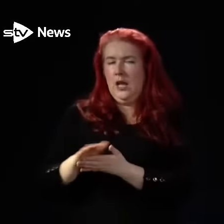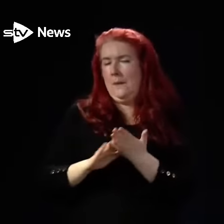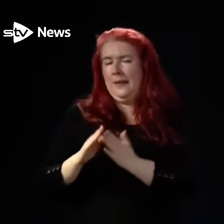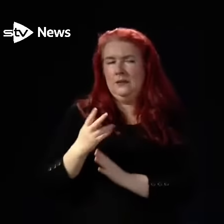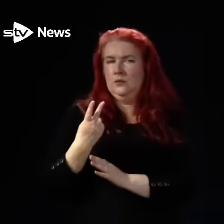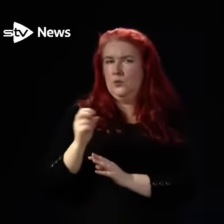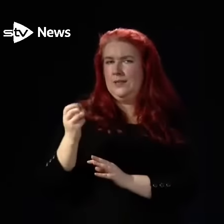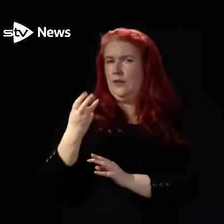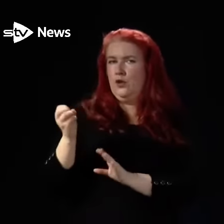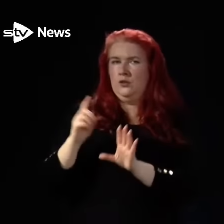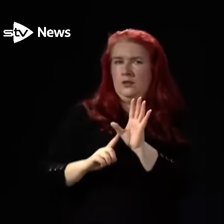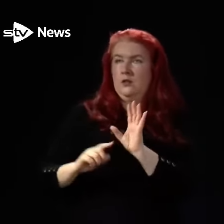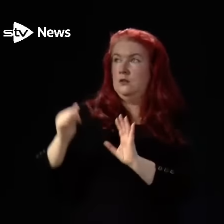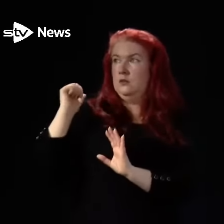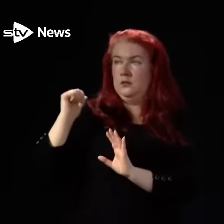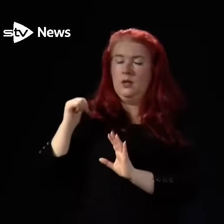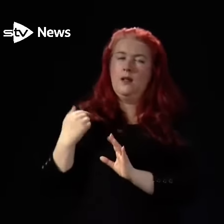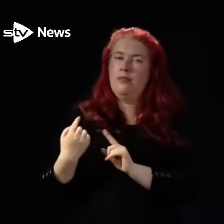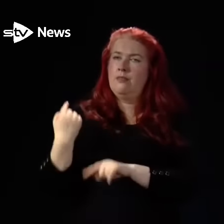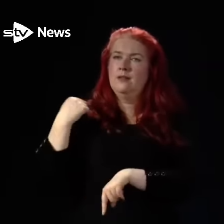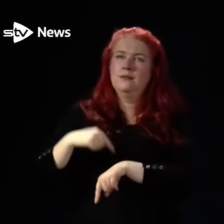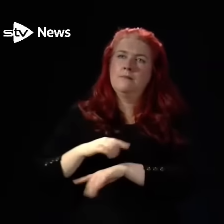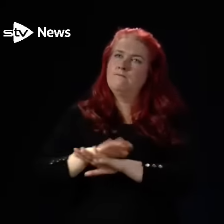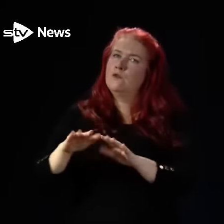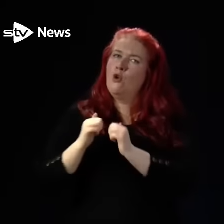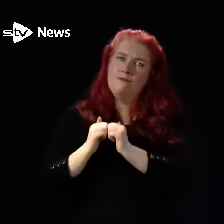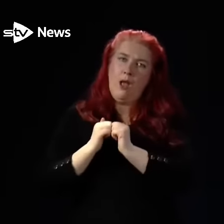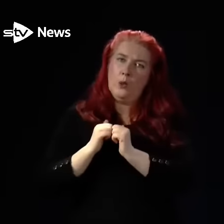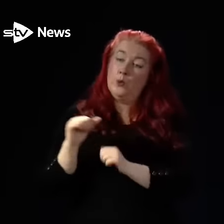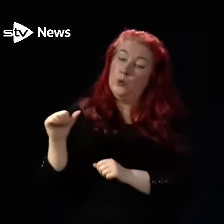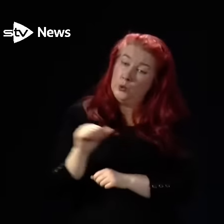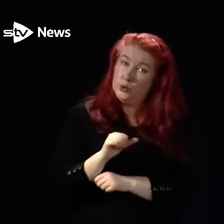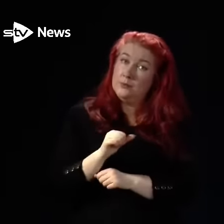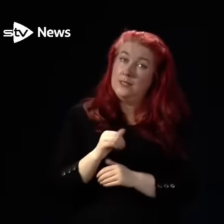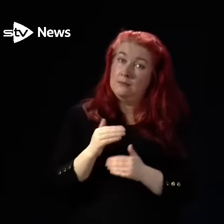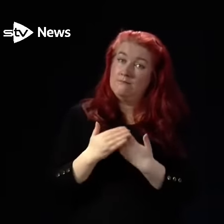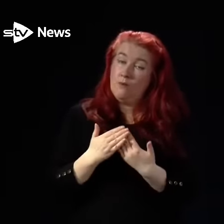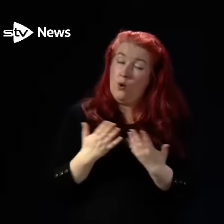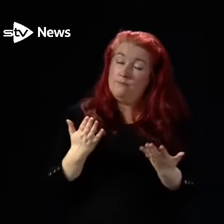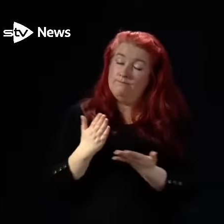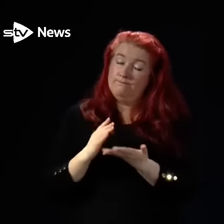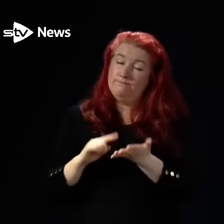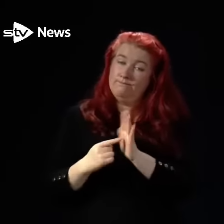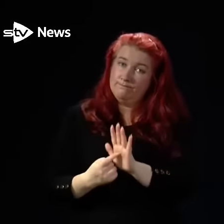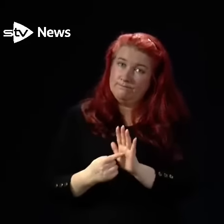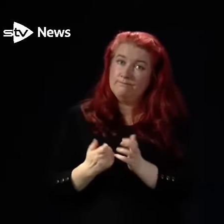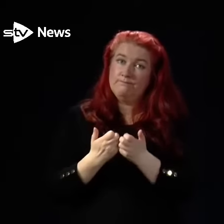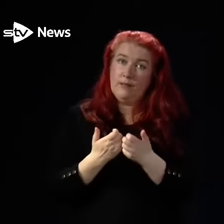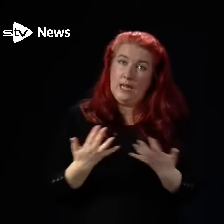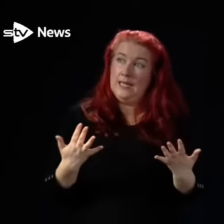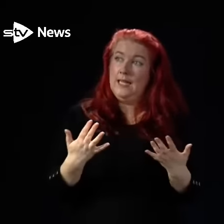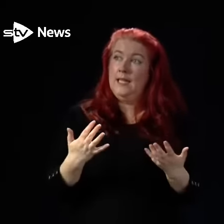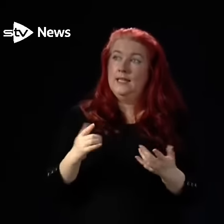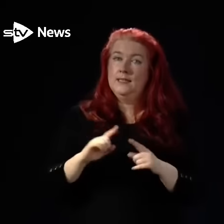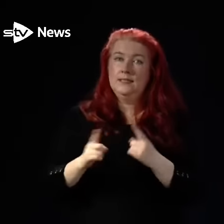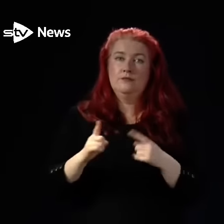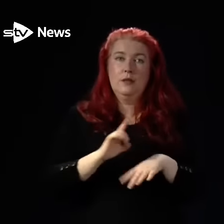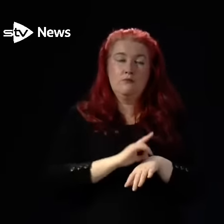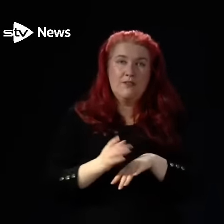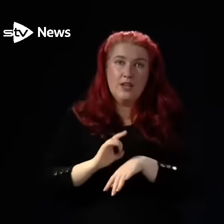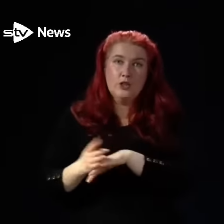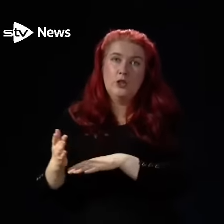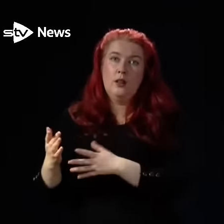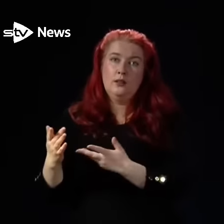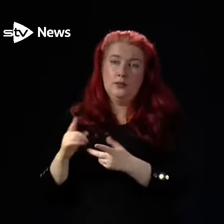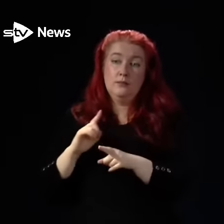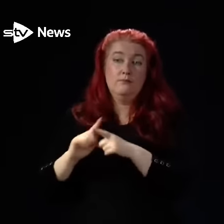decades, it has not been, in my view, valued as much as it should have been, perhaps reflective of many professions and jobs